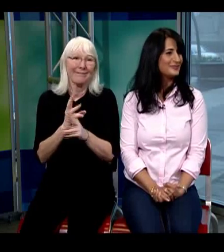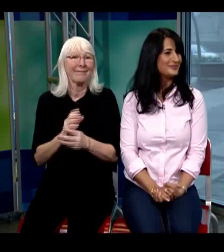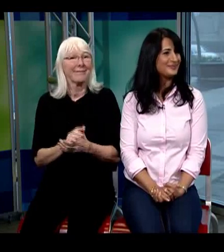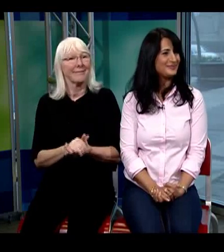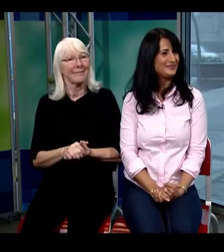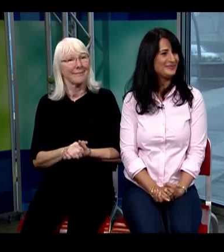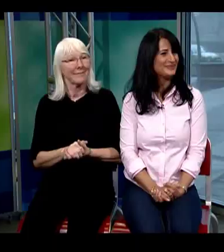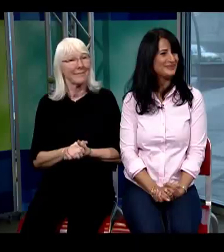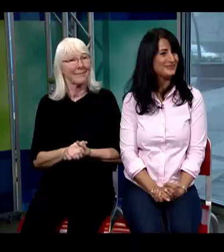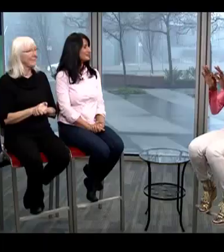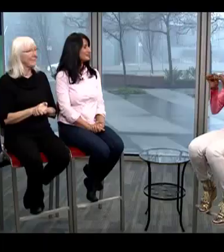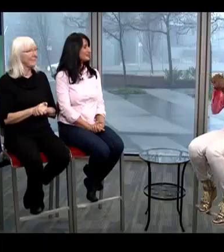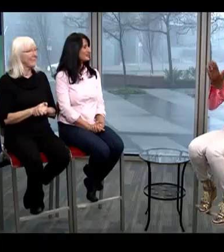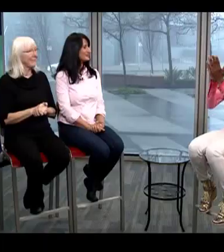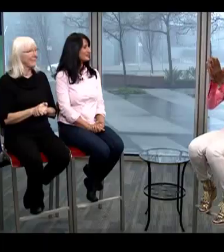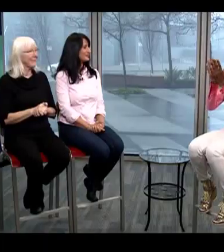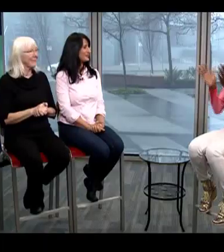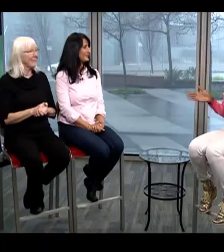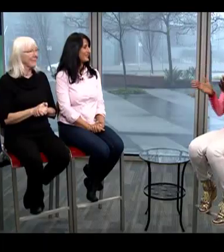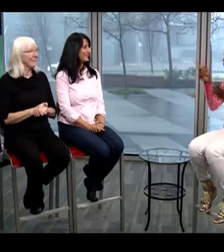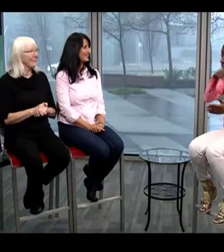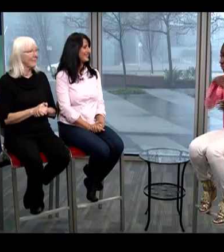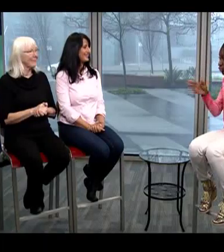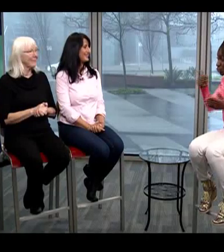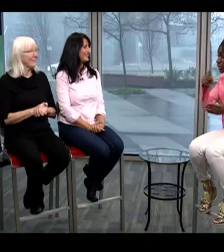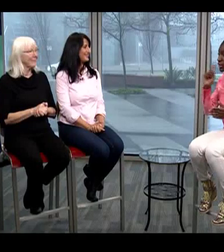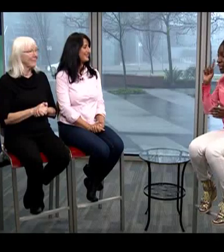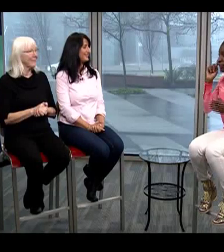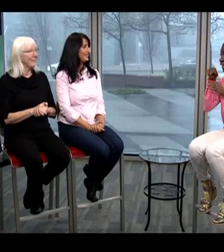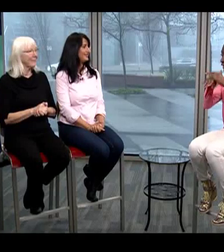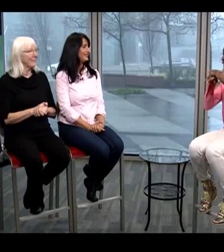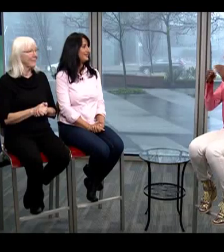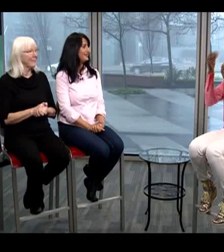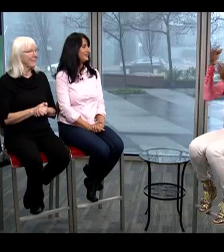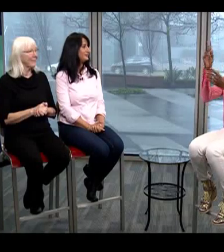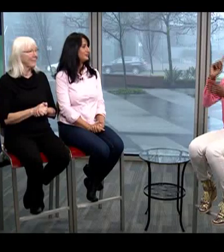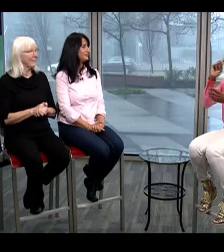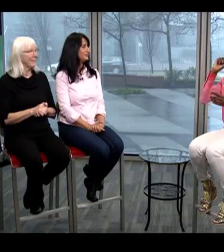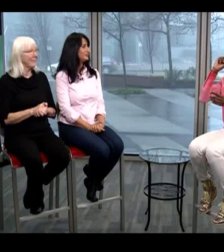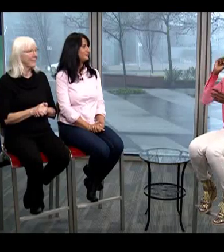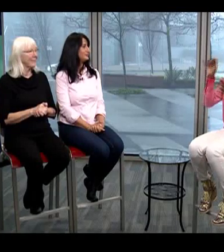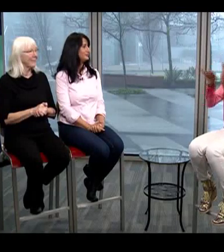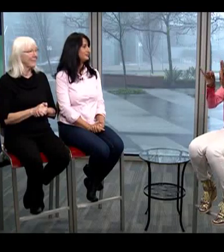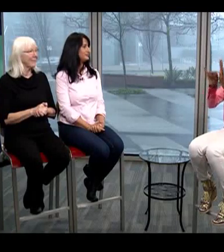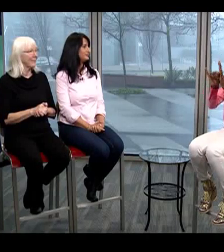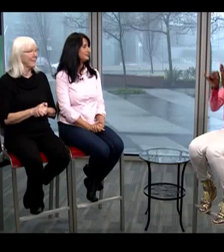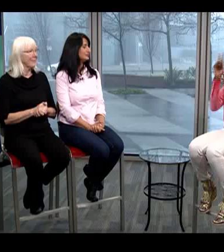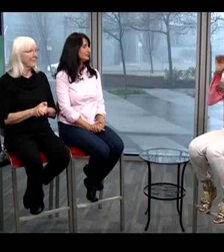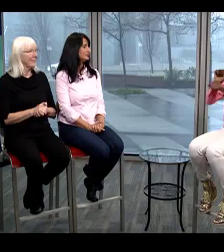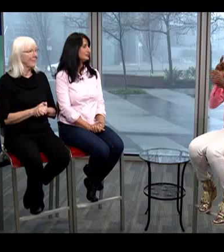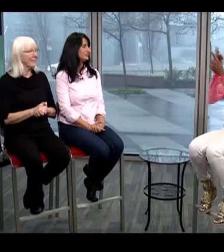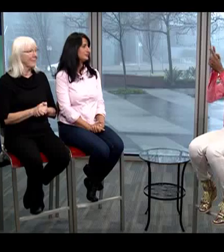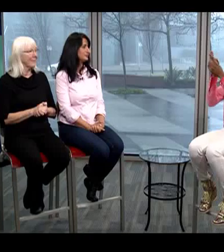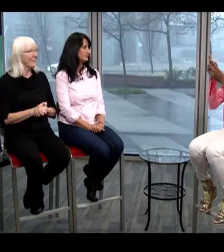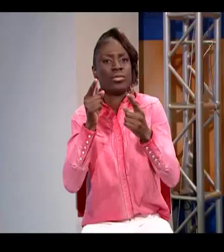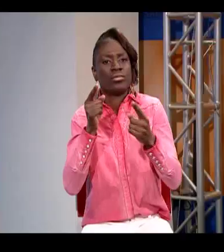yeah I can see I think that's really important to have that kind of approach to make sure that there is accessibility out there and that